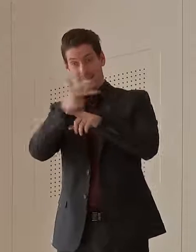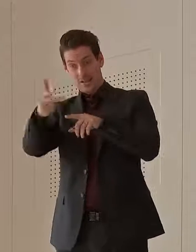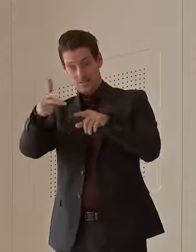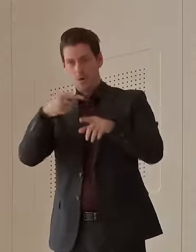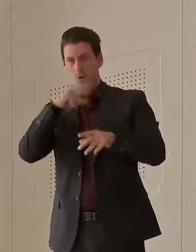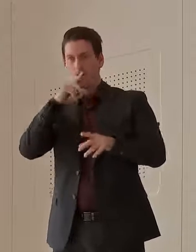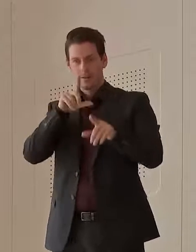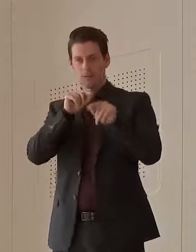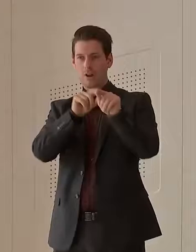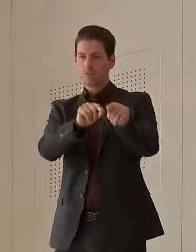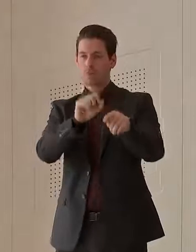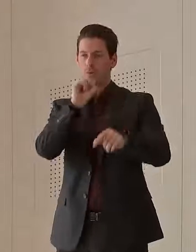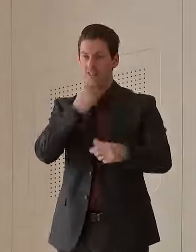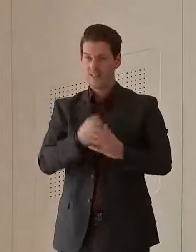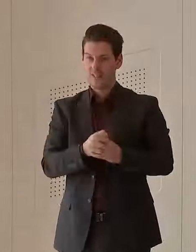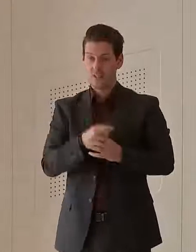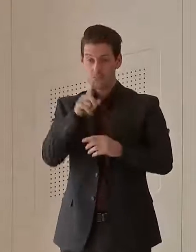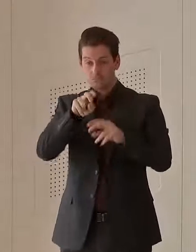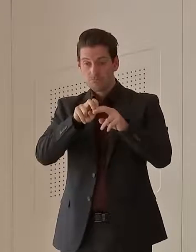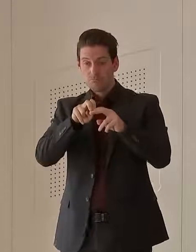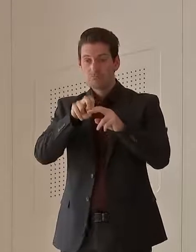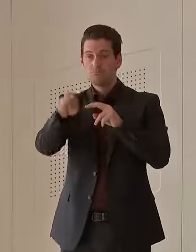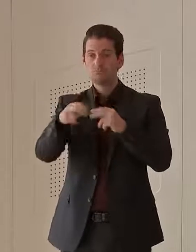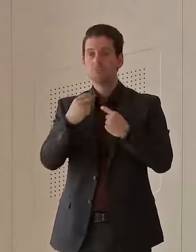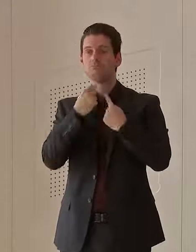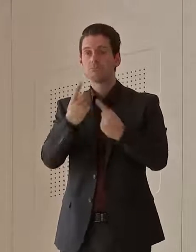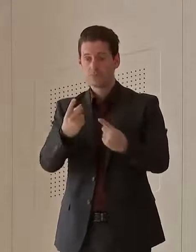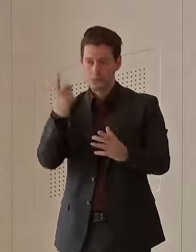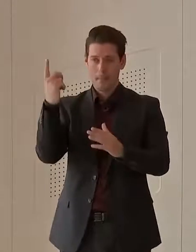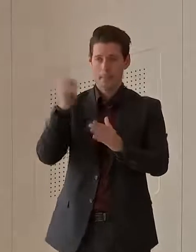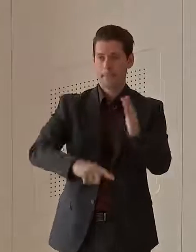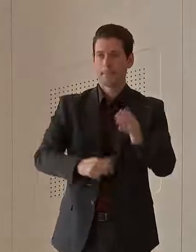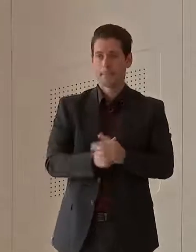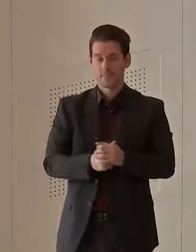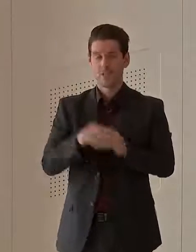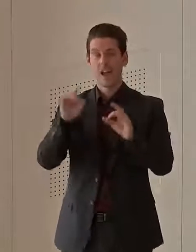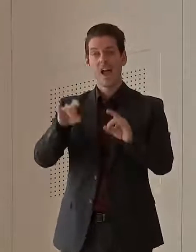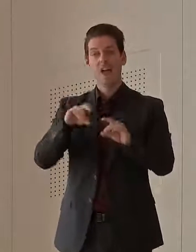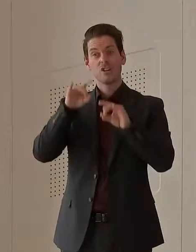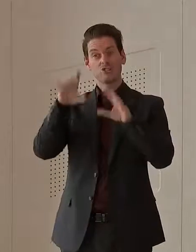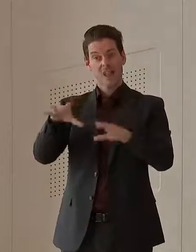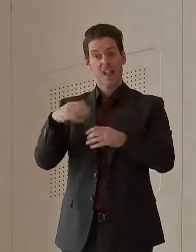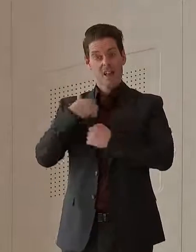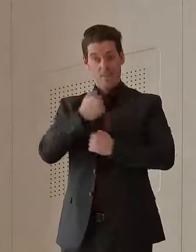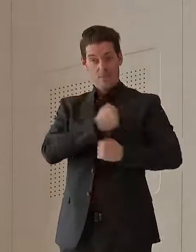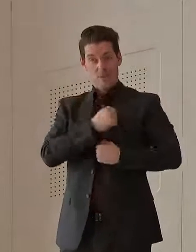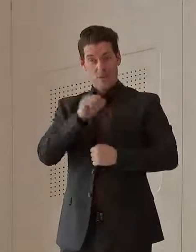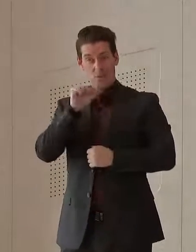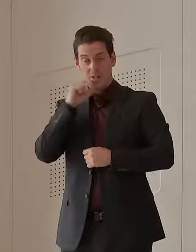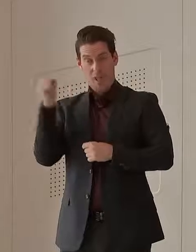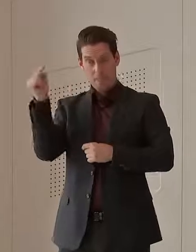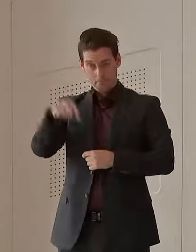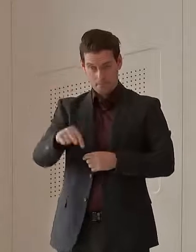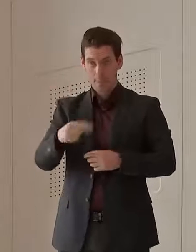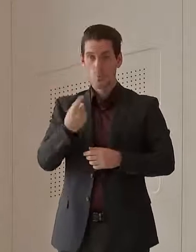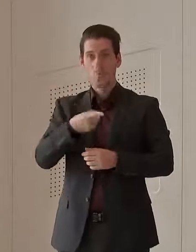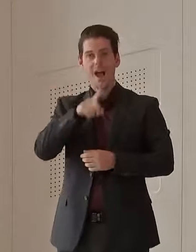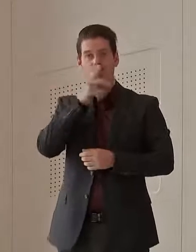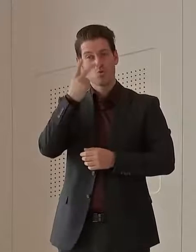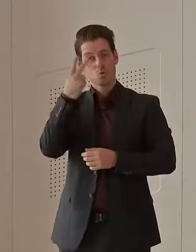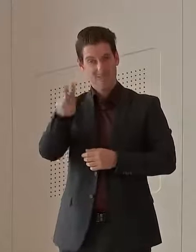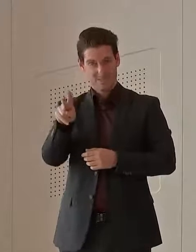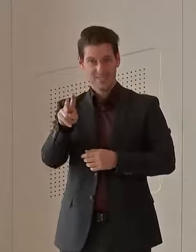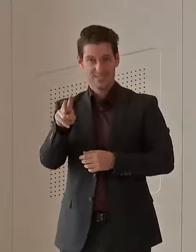is hefty fines involved in this. ADF will come along to support us in the next few days, another additional 120